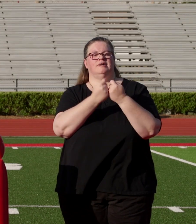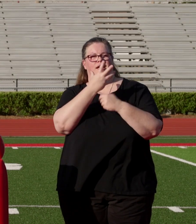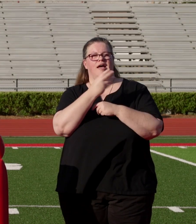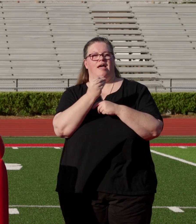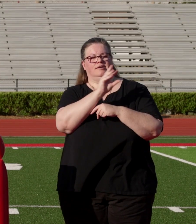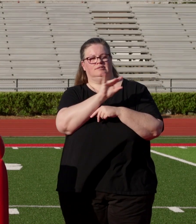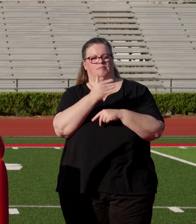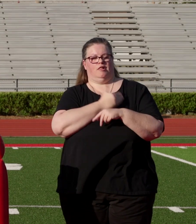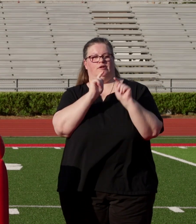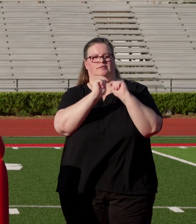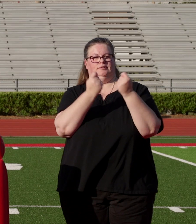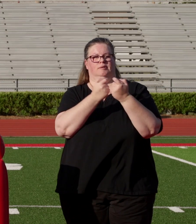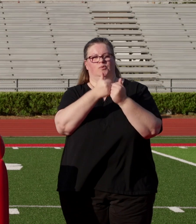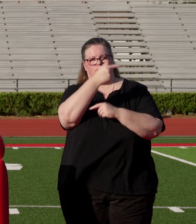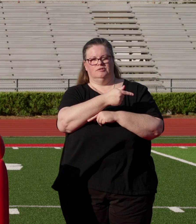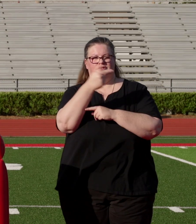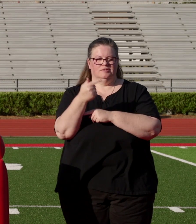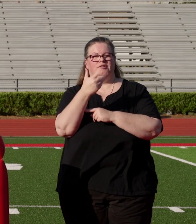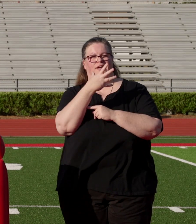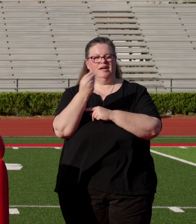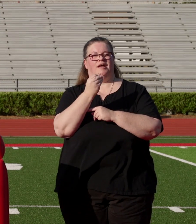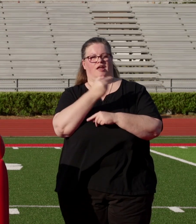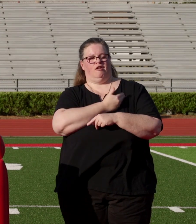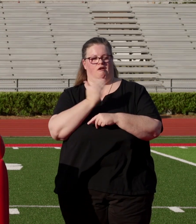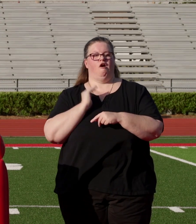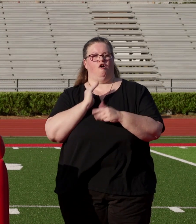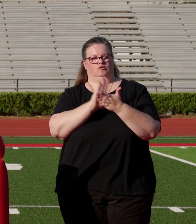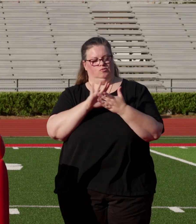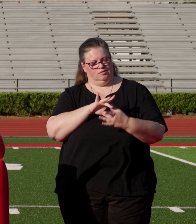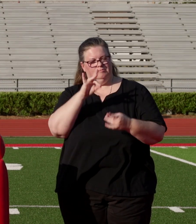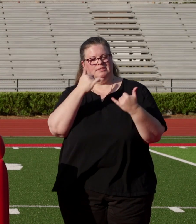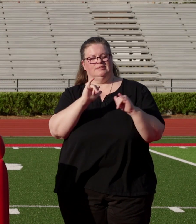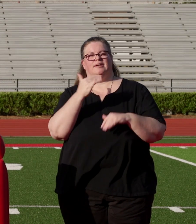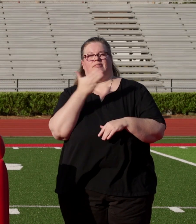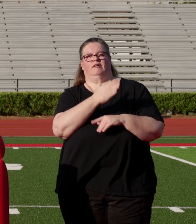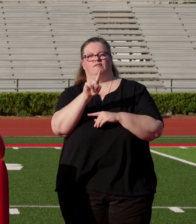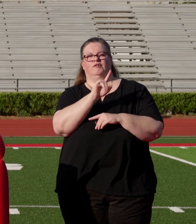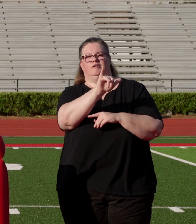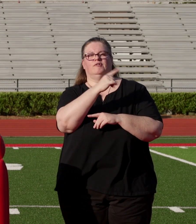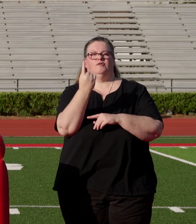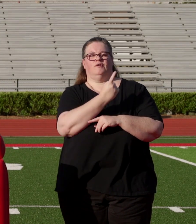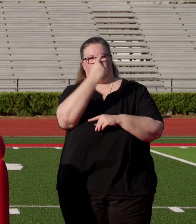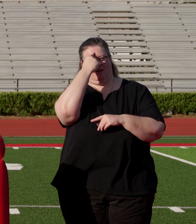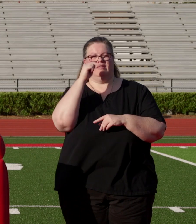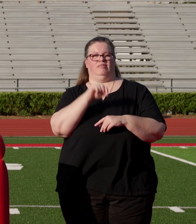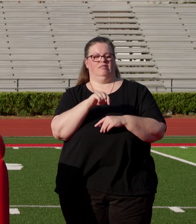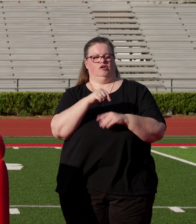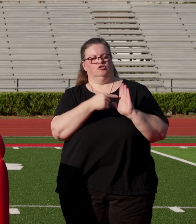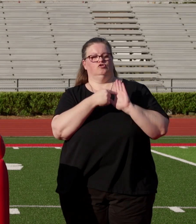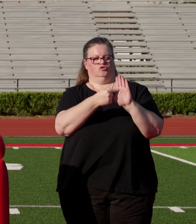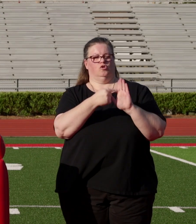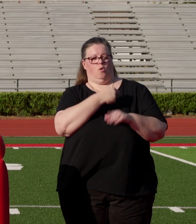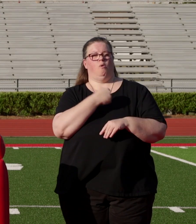Maybe we walk out on pep rallies, but our school spirit is still there forever and always. I think this quarantine has really shown us just how